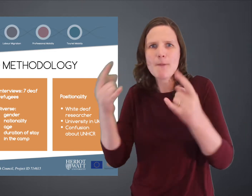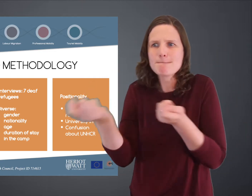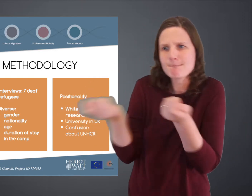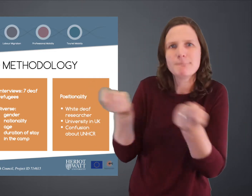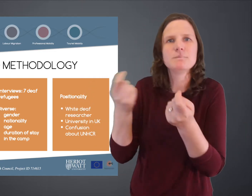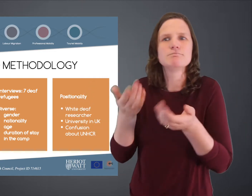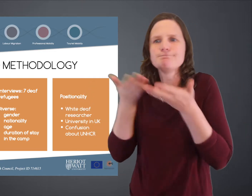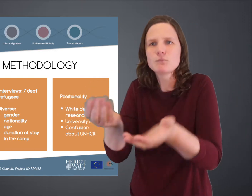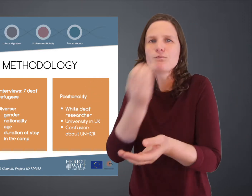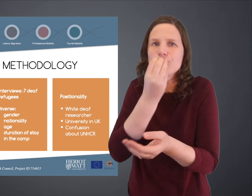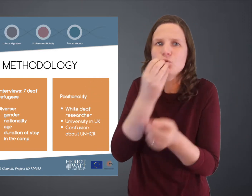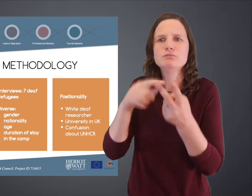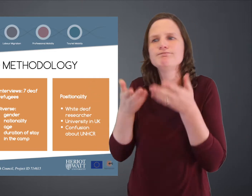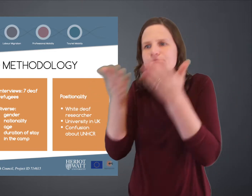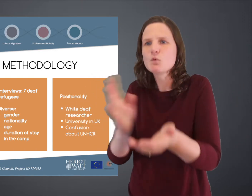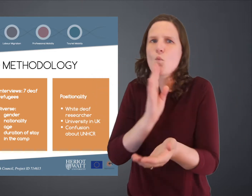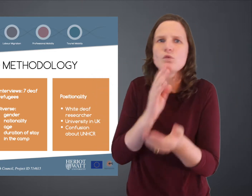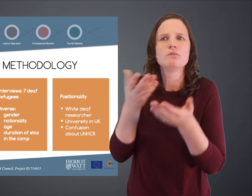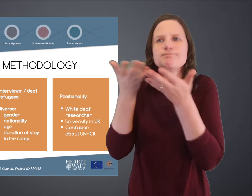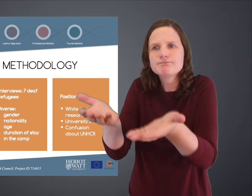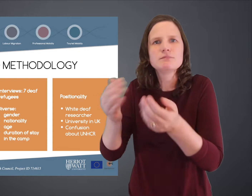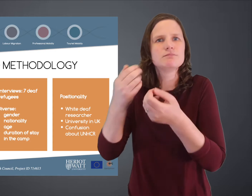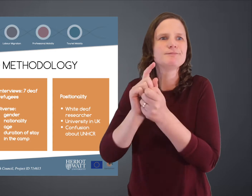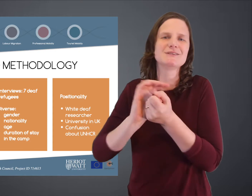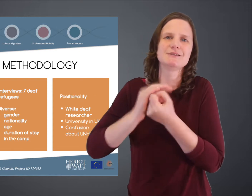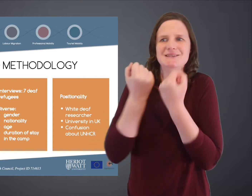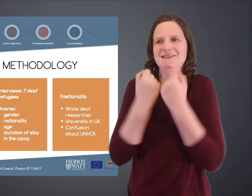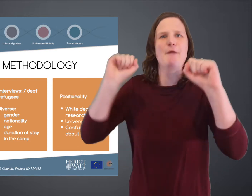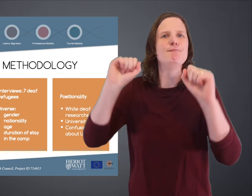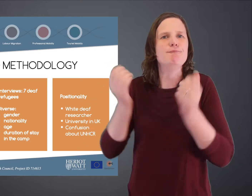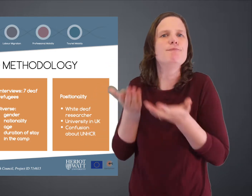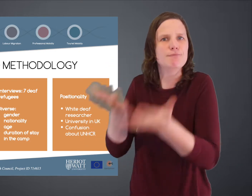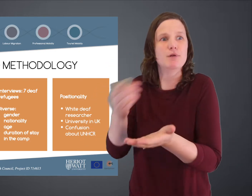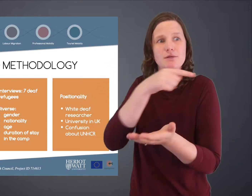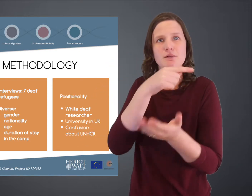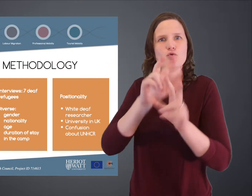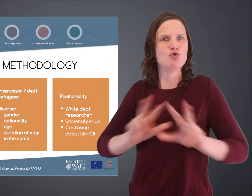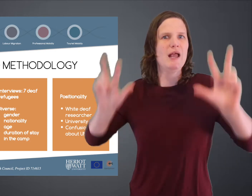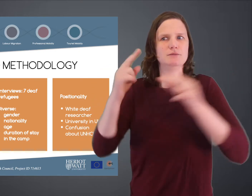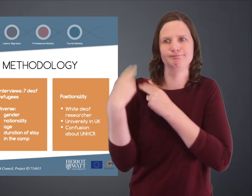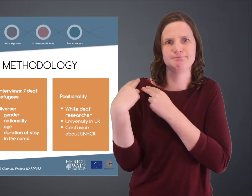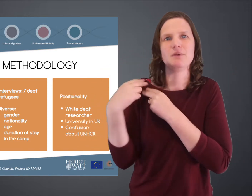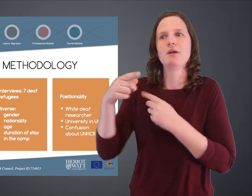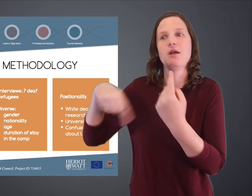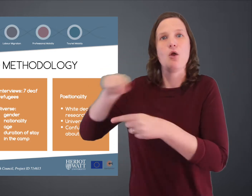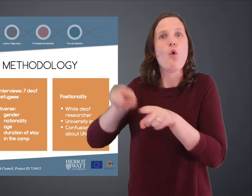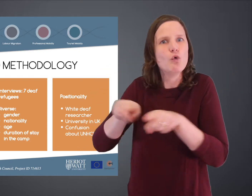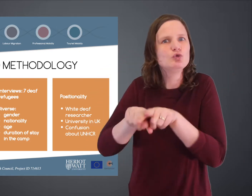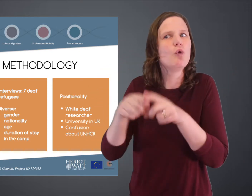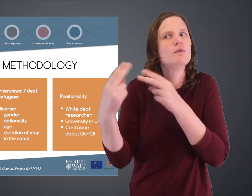And they're responsible for the camp management. They deliver the food, the water, and protect the individuals living there. That's what